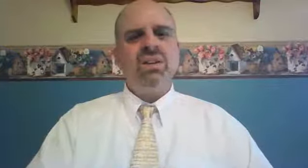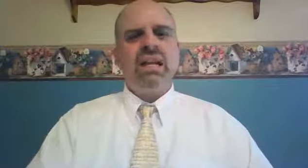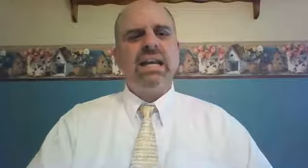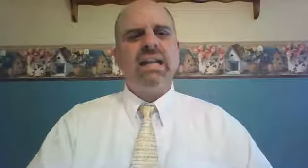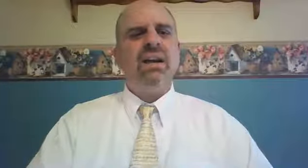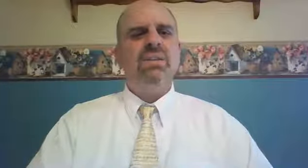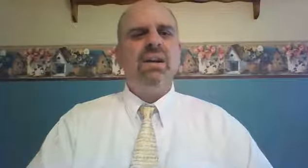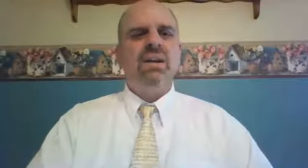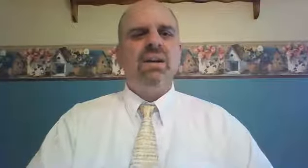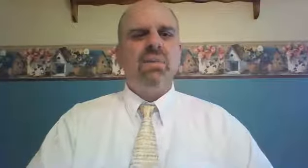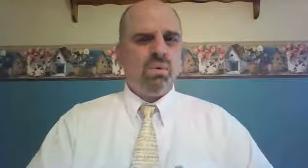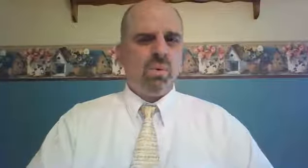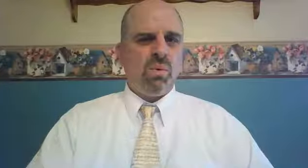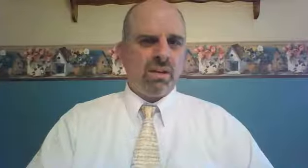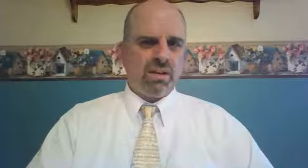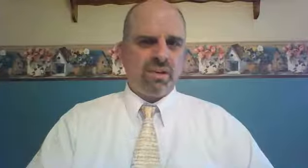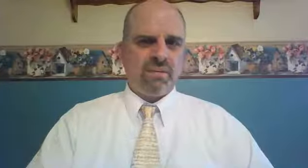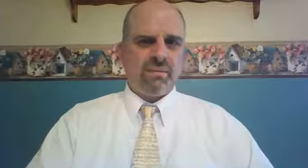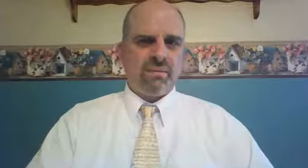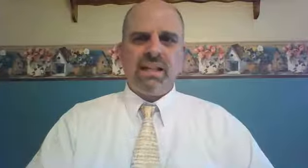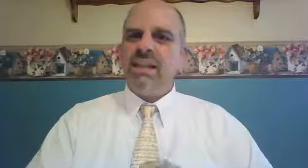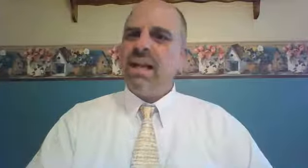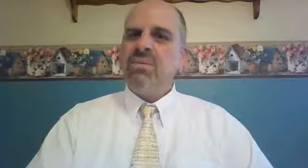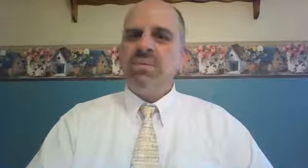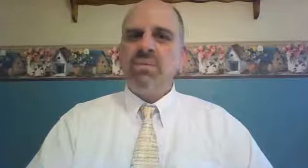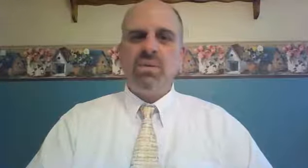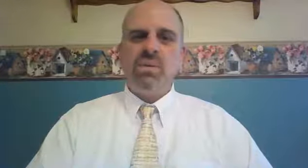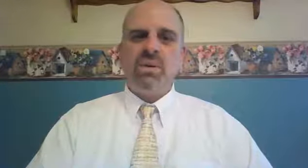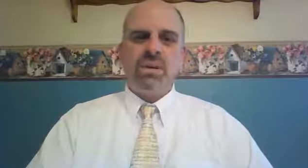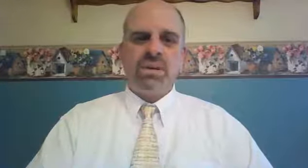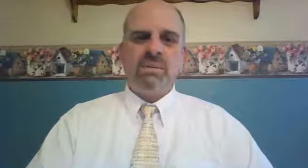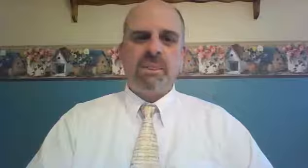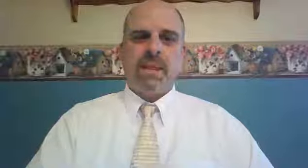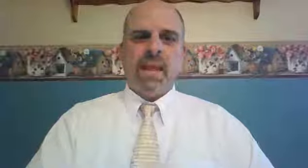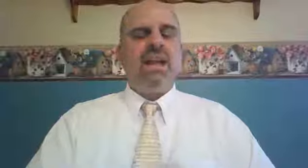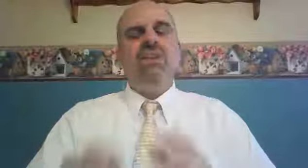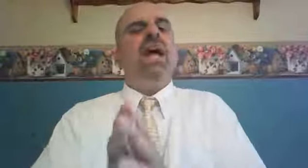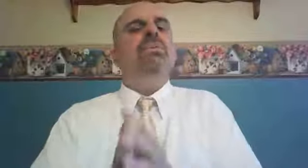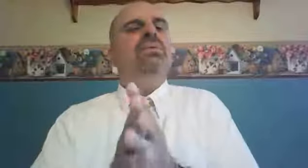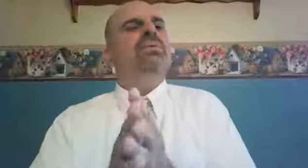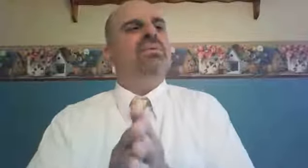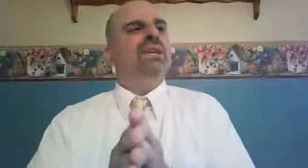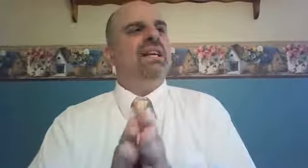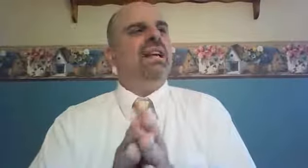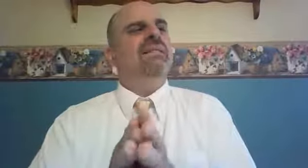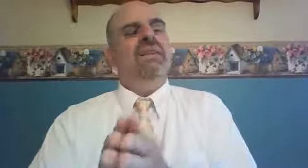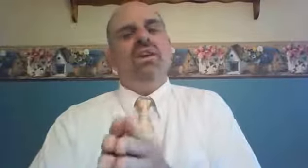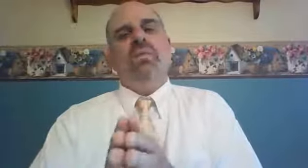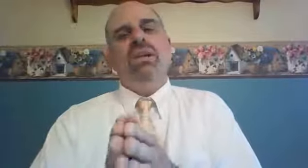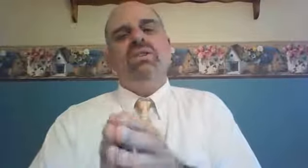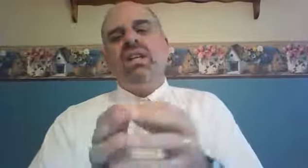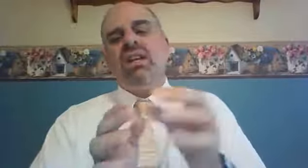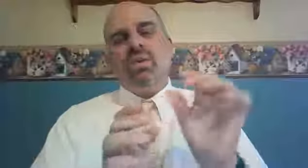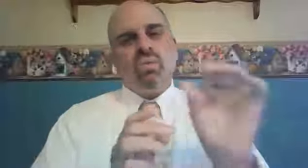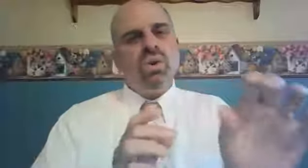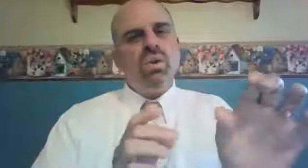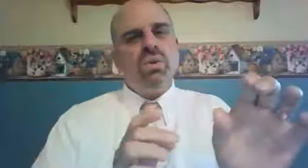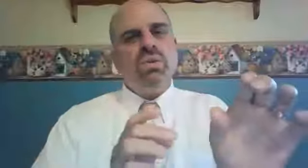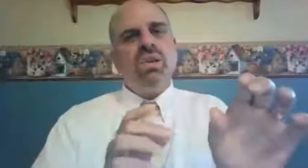a look at Love Rewarded. Love Rewarded. And in chapter three, we see that Ruth